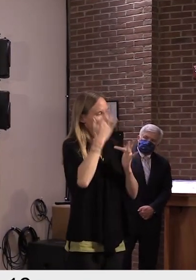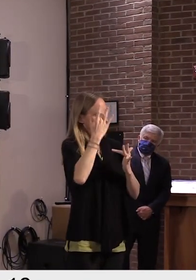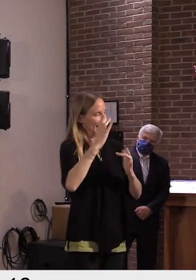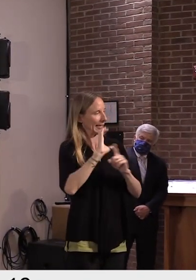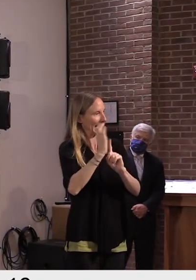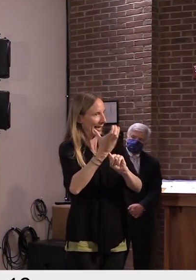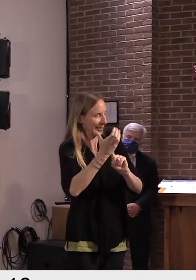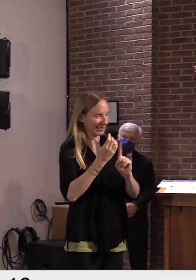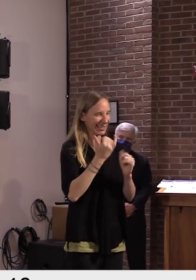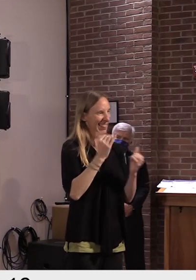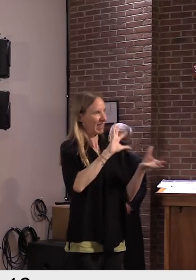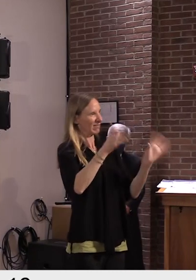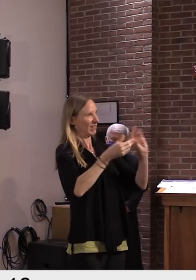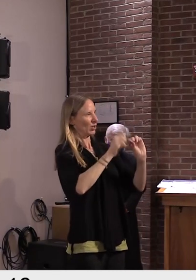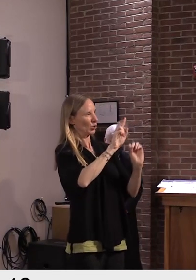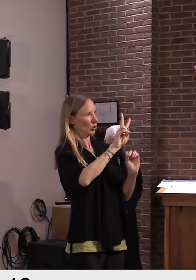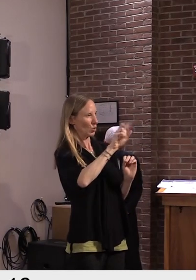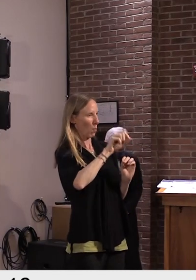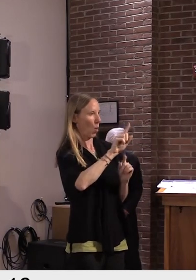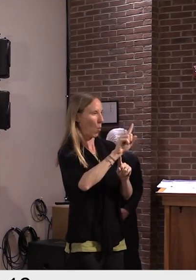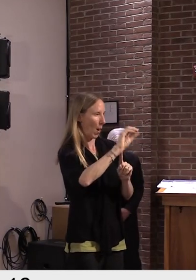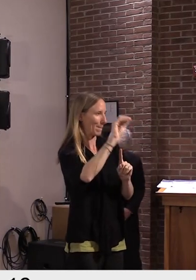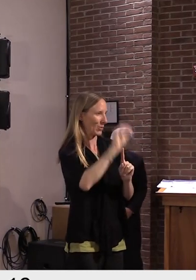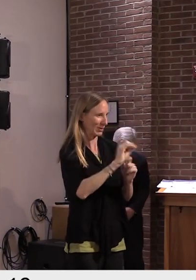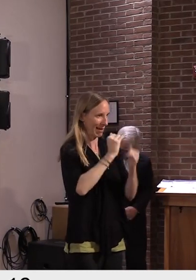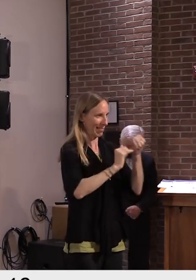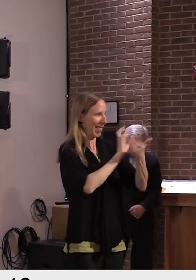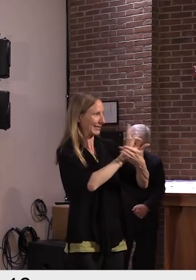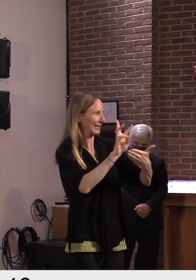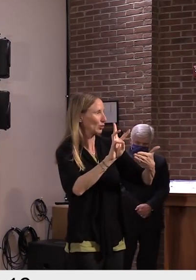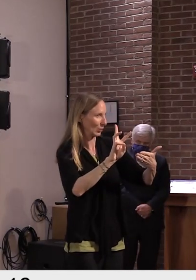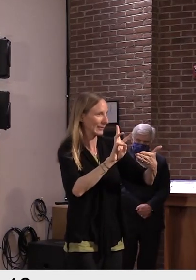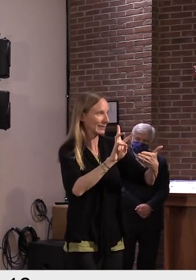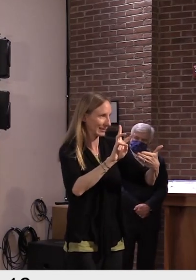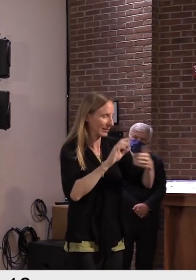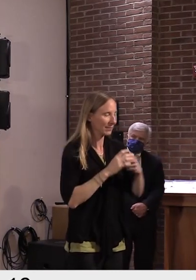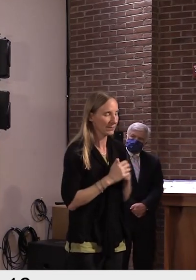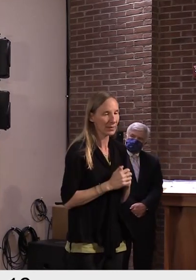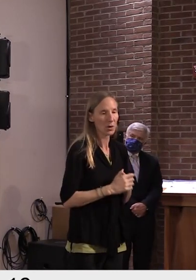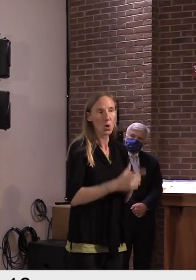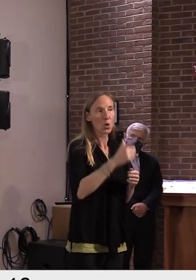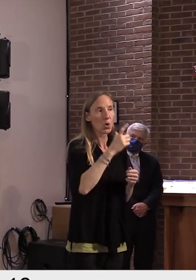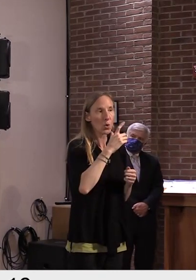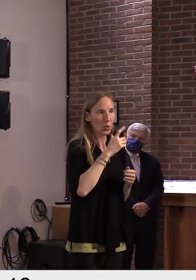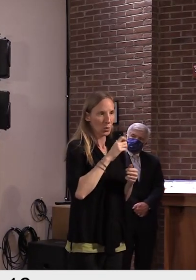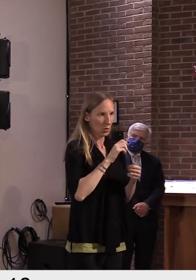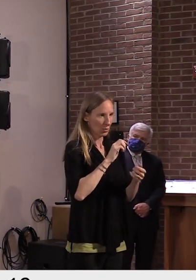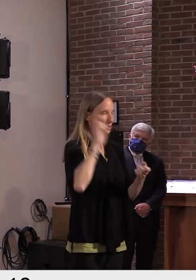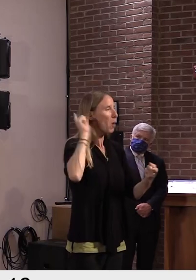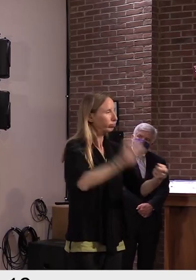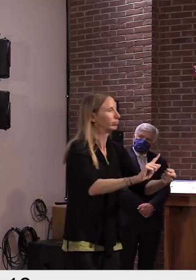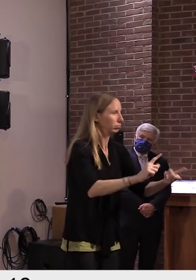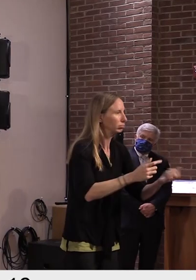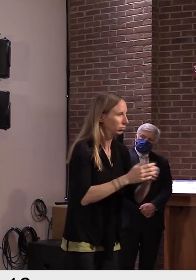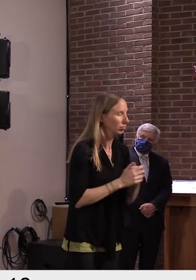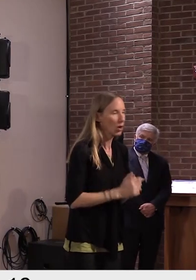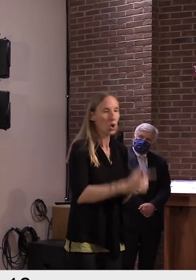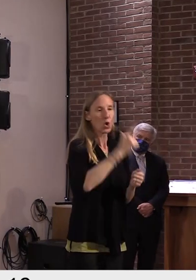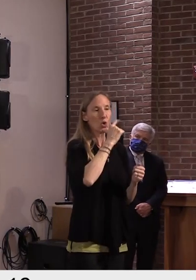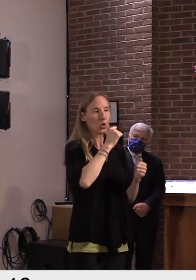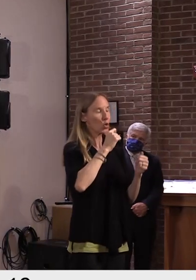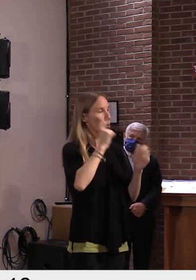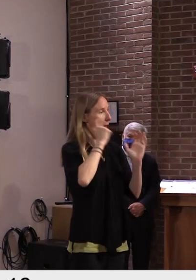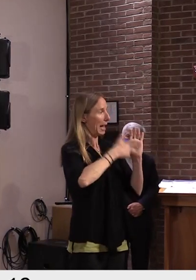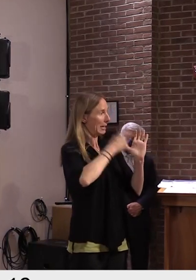only 2.1% of contacts have become cases. For those who have been identified through contact tracing, these